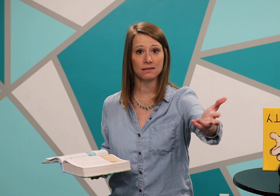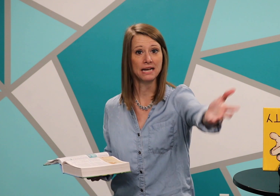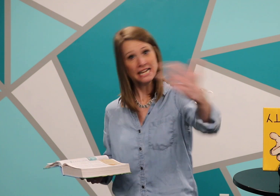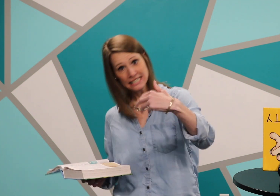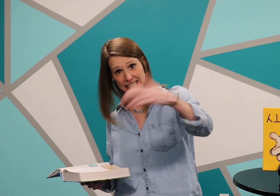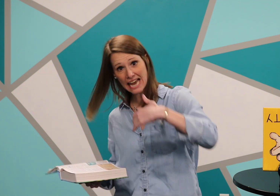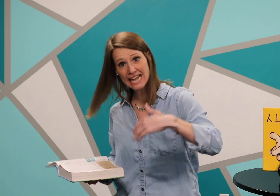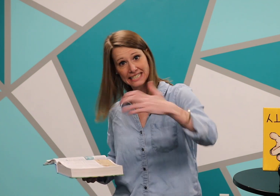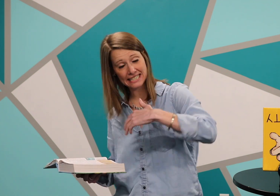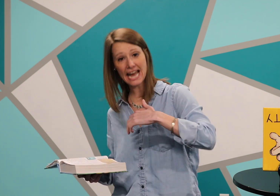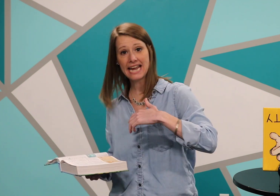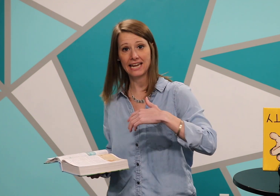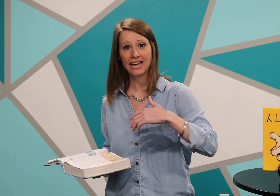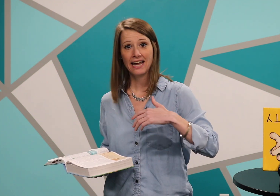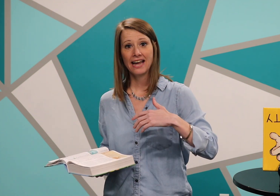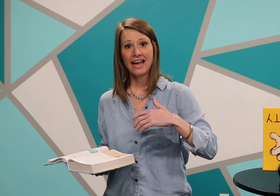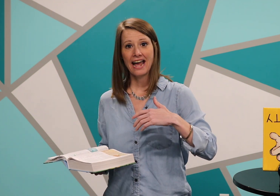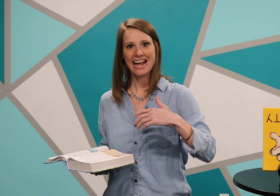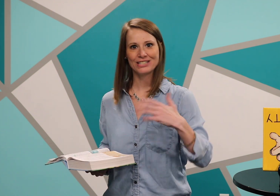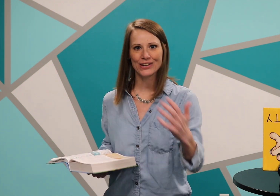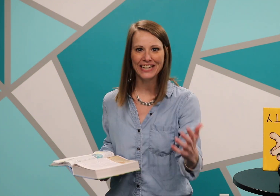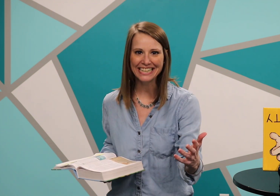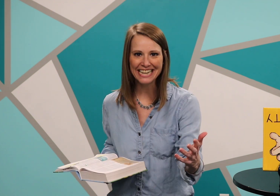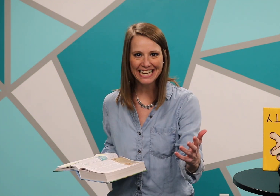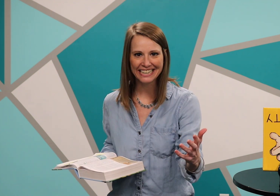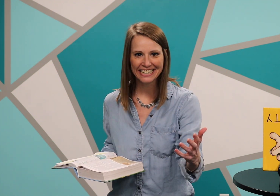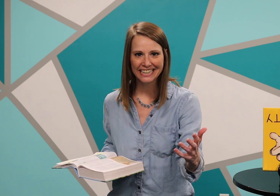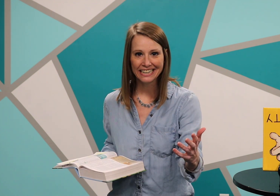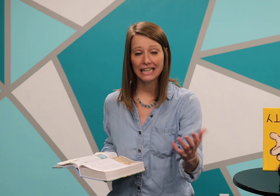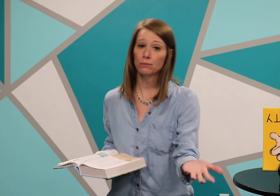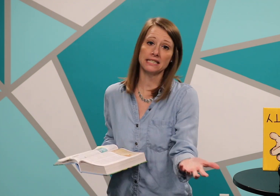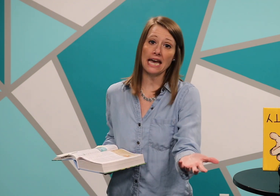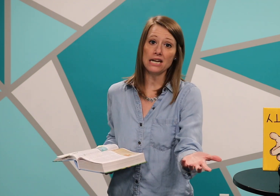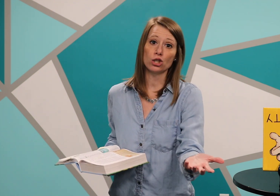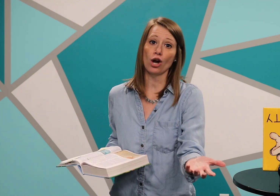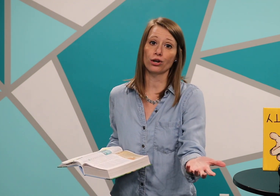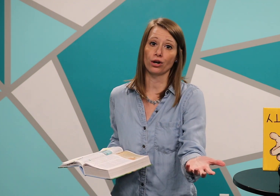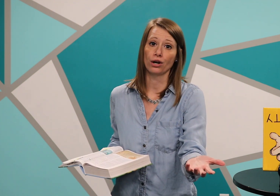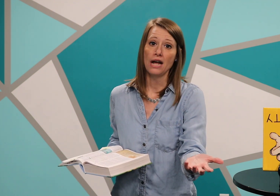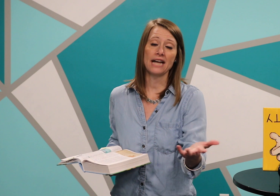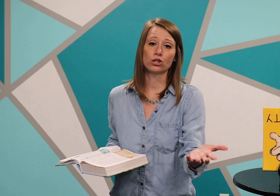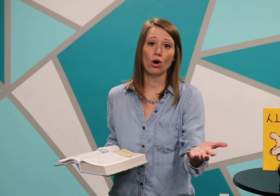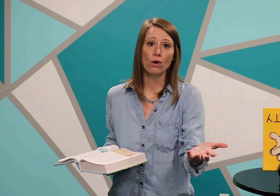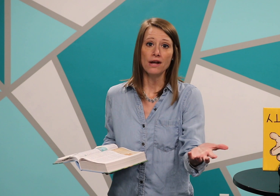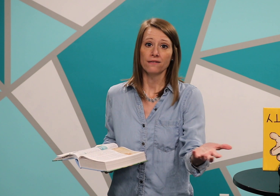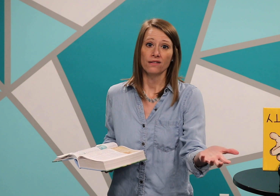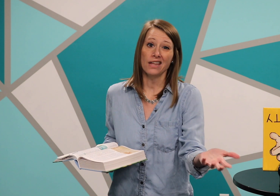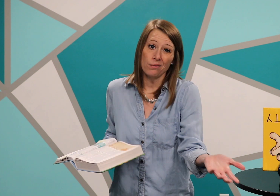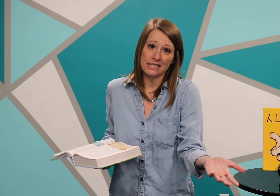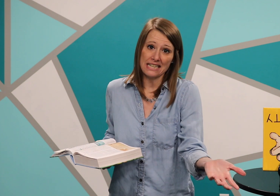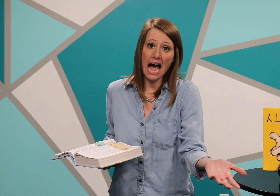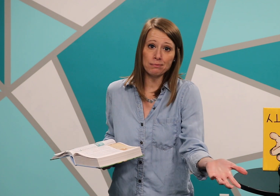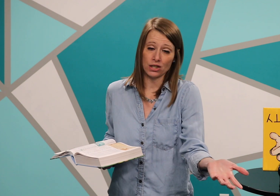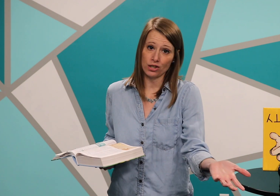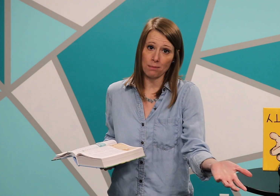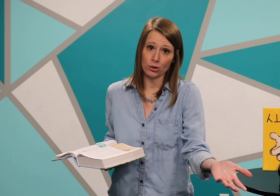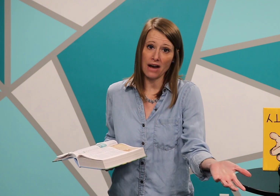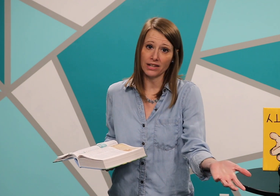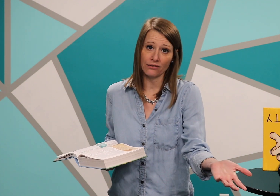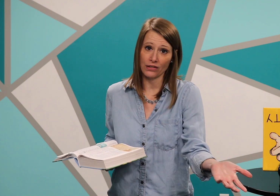him, stay, stay. And so he did. It was getting darker and so it was time to stop traveling for